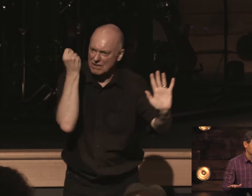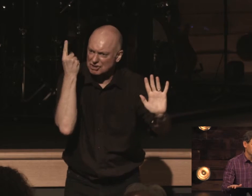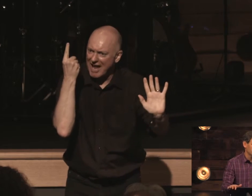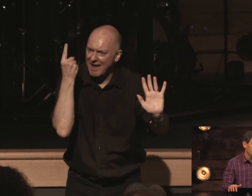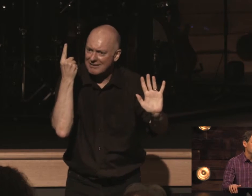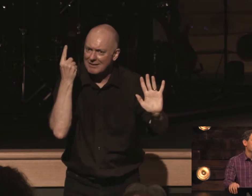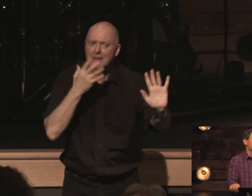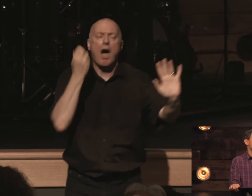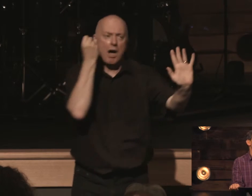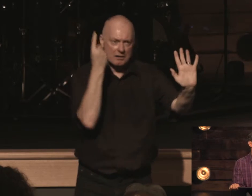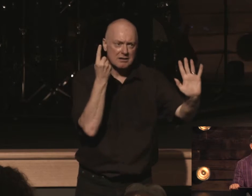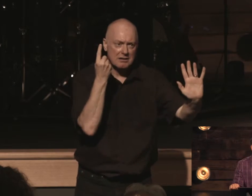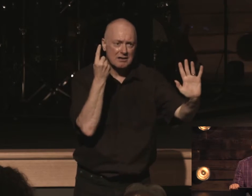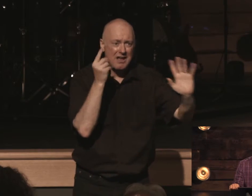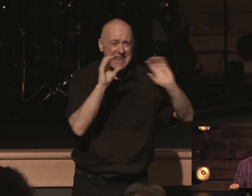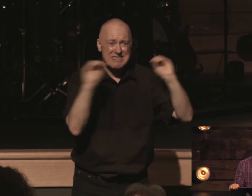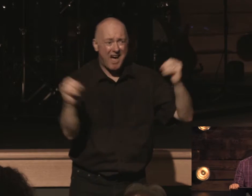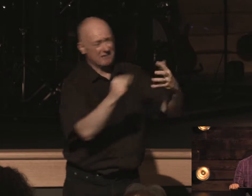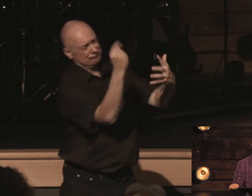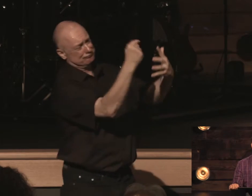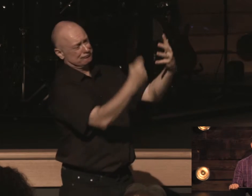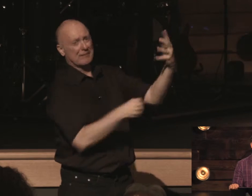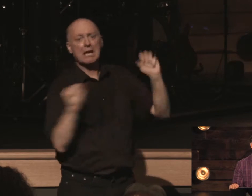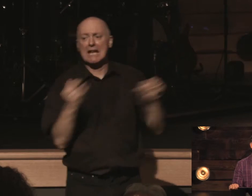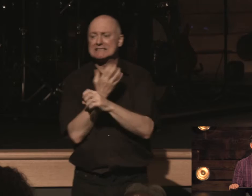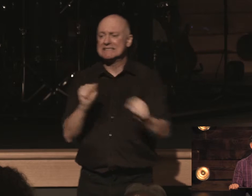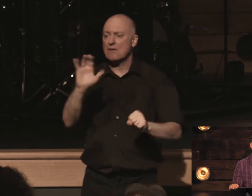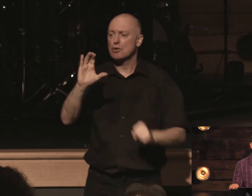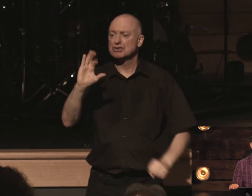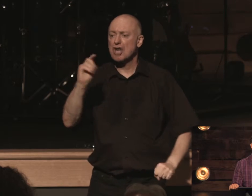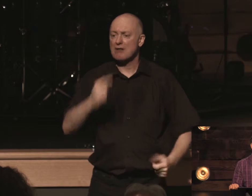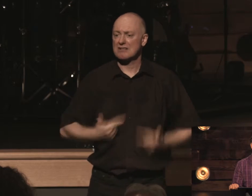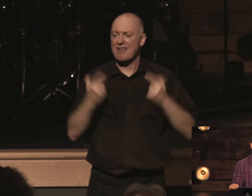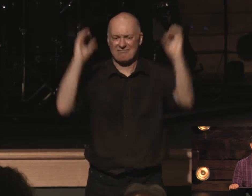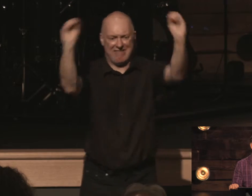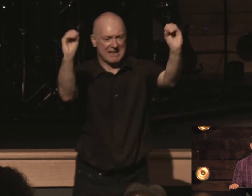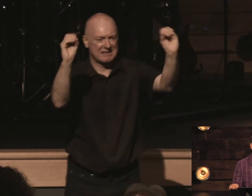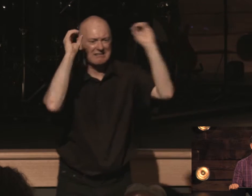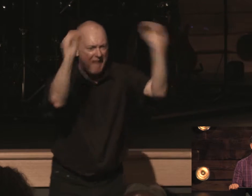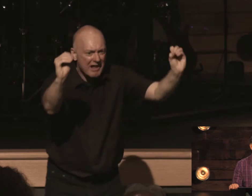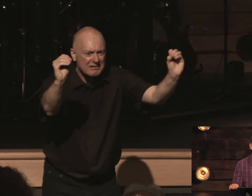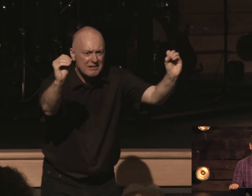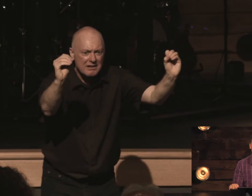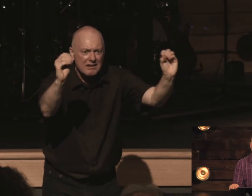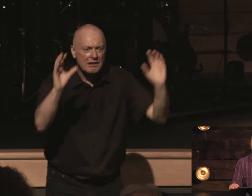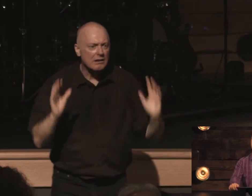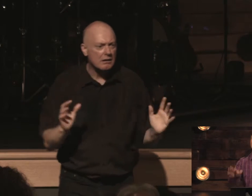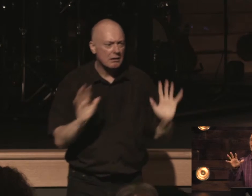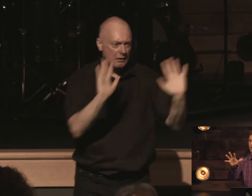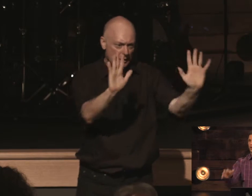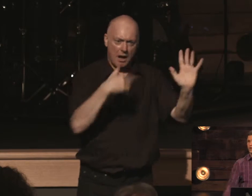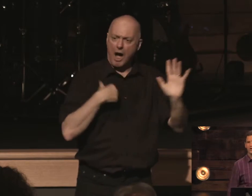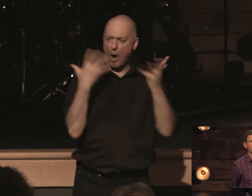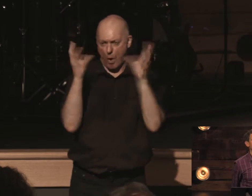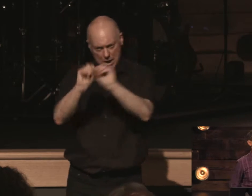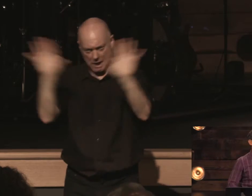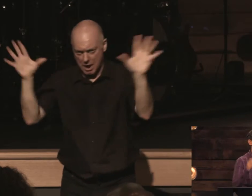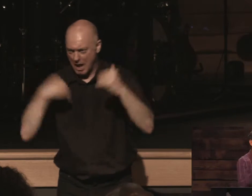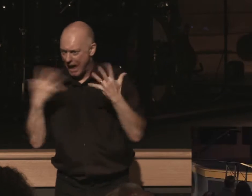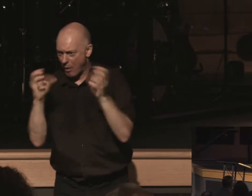okay none of those things can save your child's life none of them okay so so let me be crystal clear okay my kids are